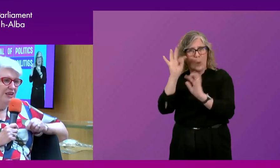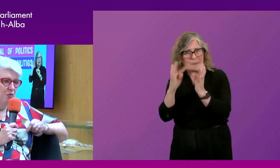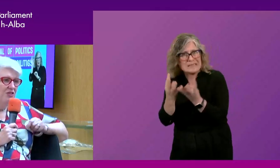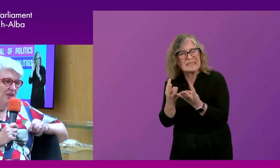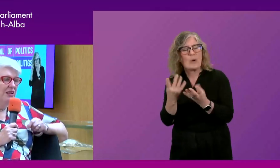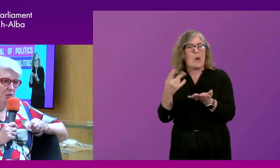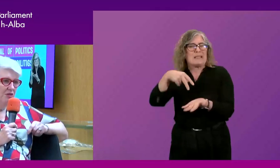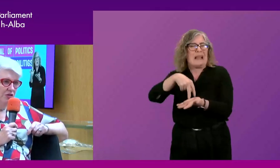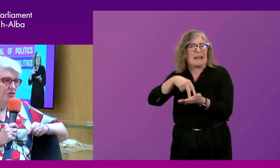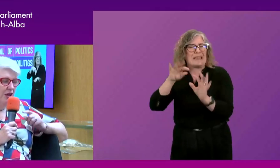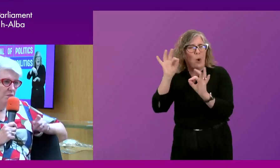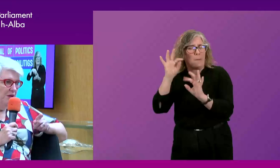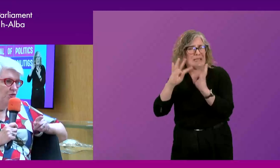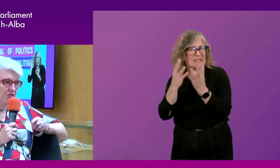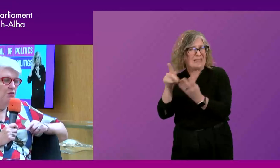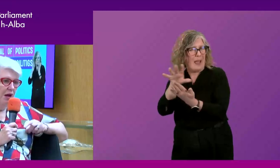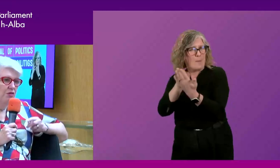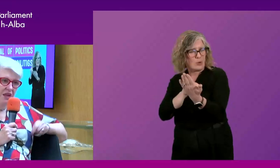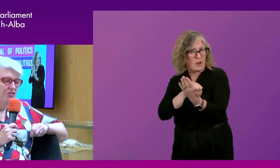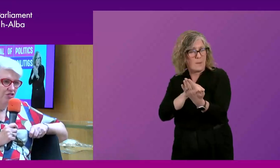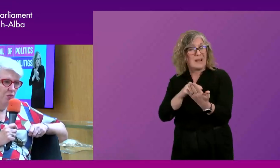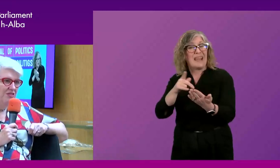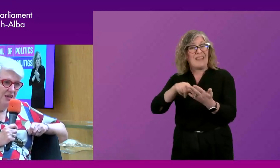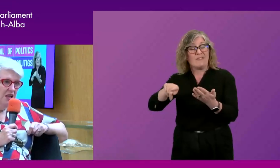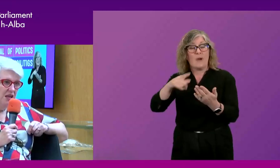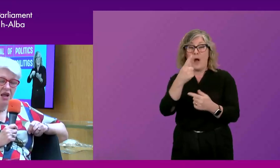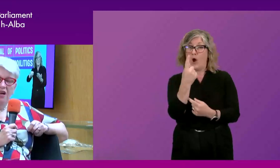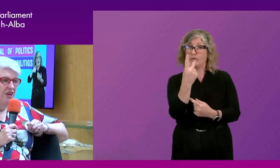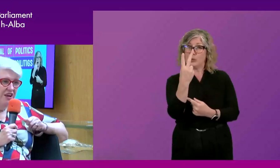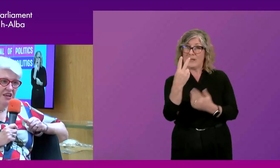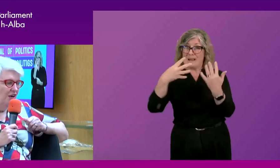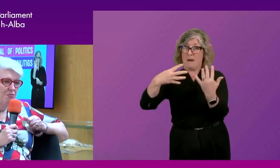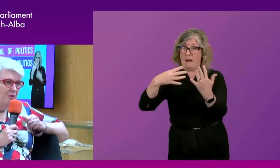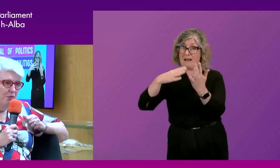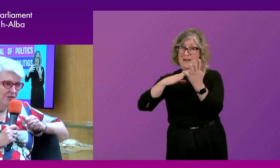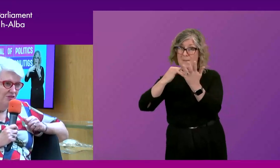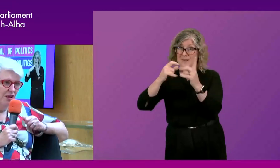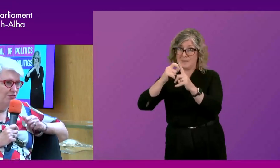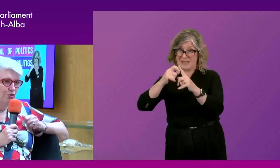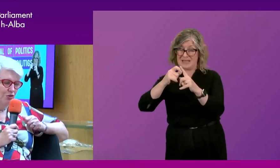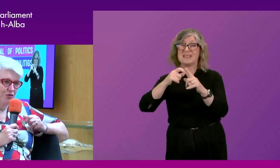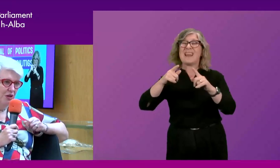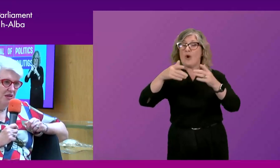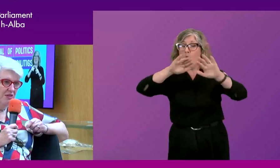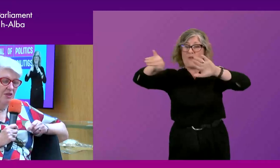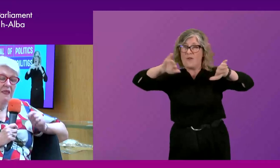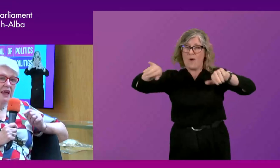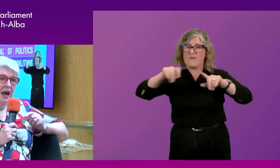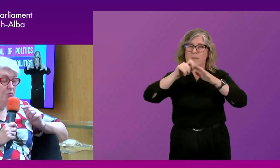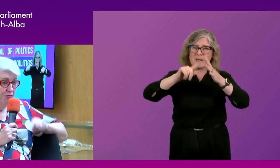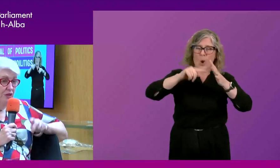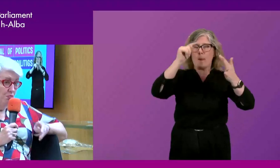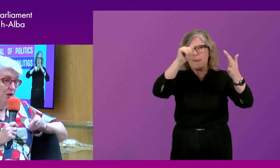if you take 29 ministers and the PO's team out of the 129, there aren't enough members to have two lots of committees.